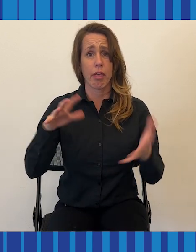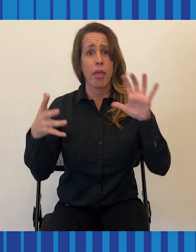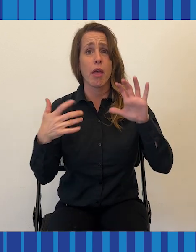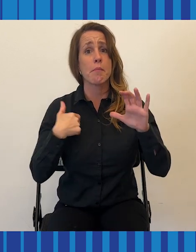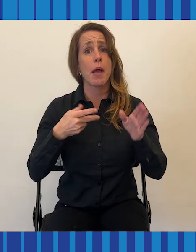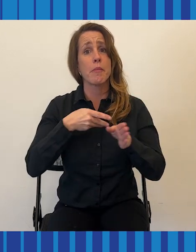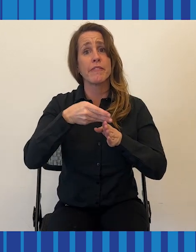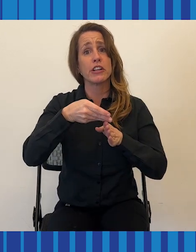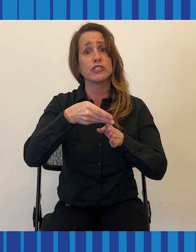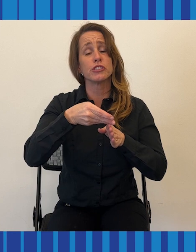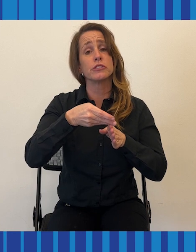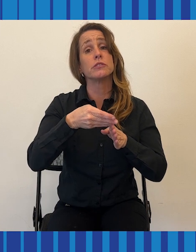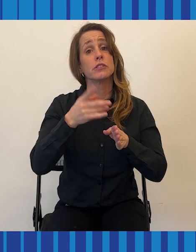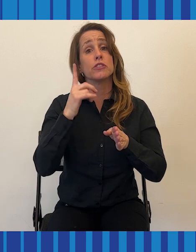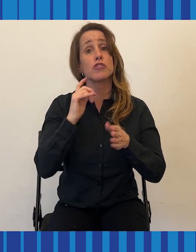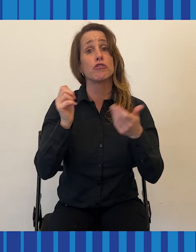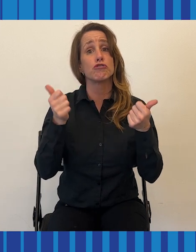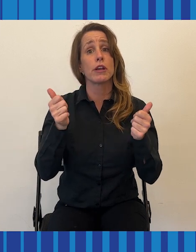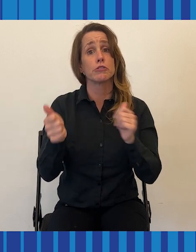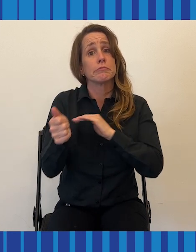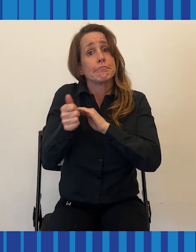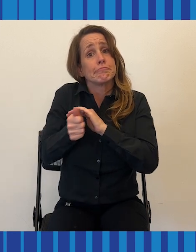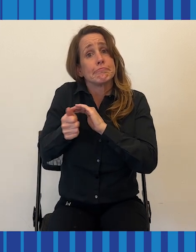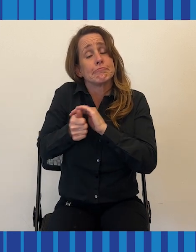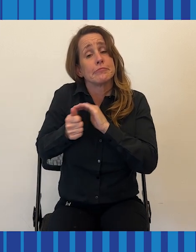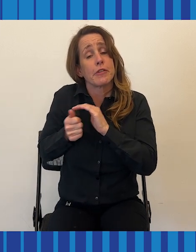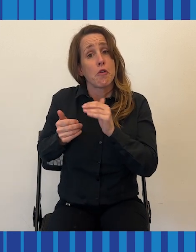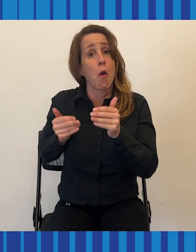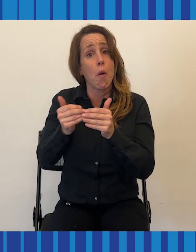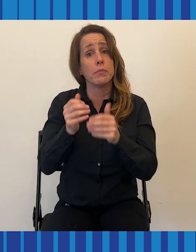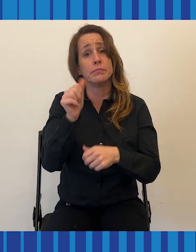So I actually kept it a secret for the best part of a decade.